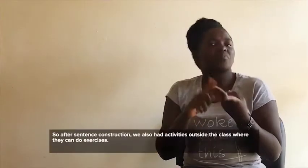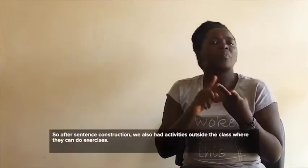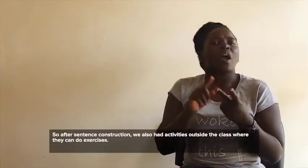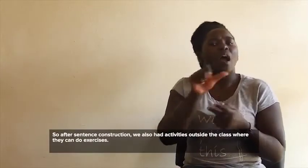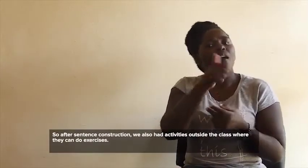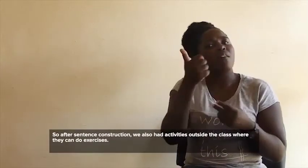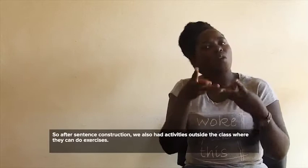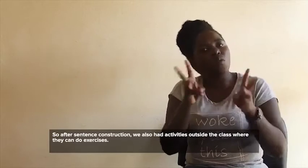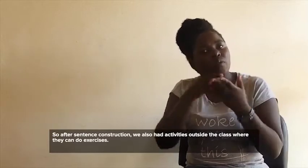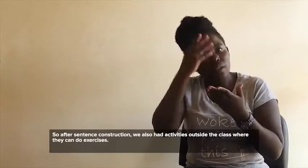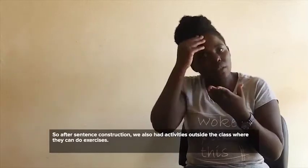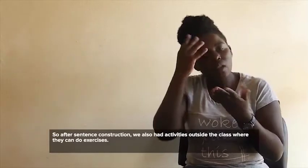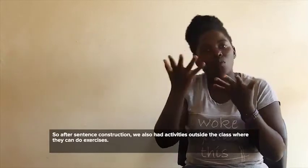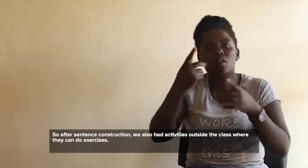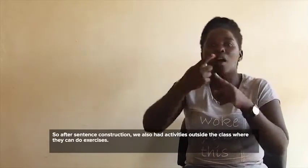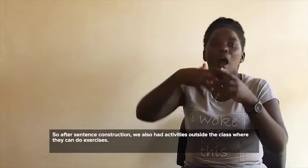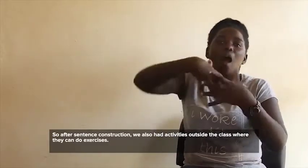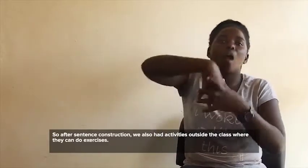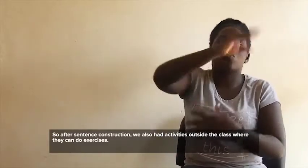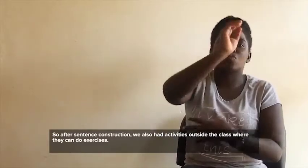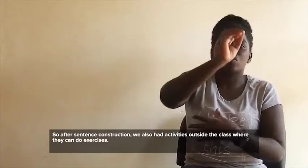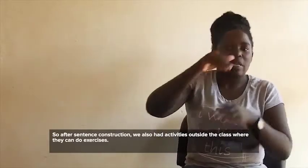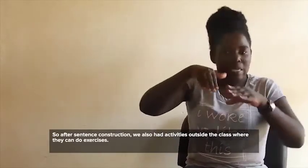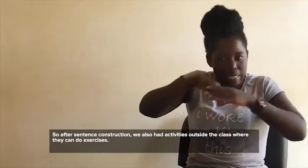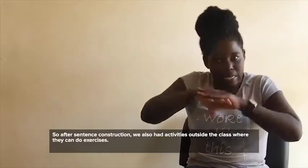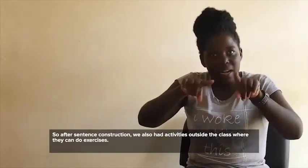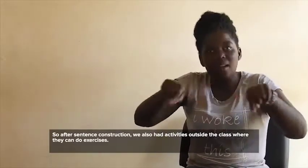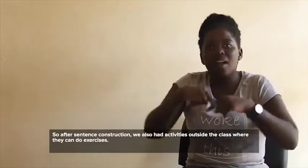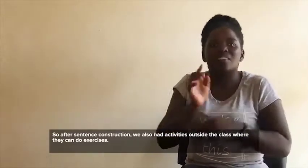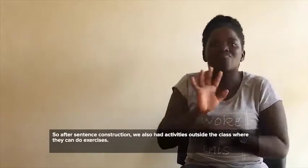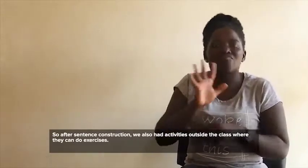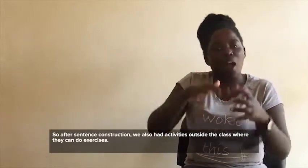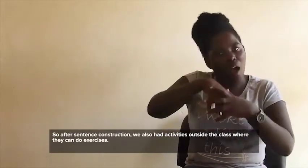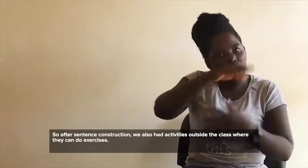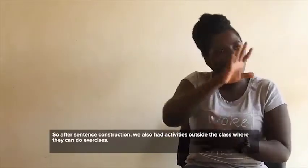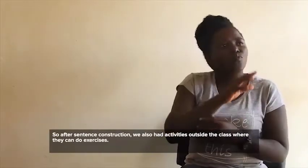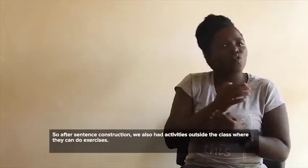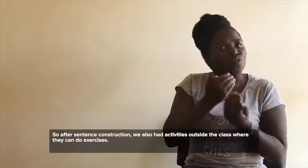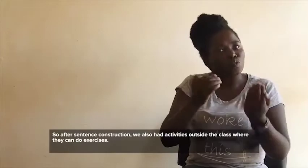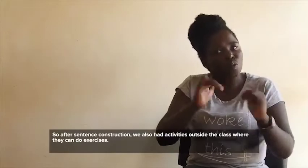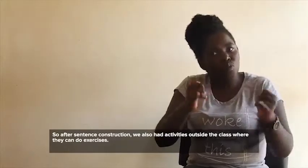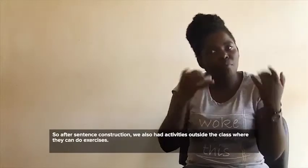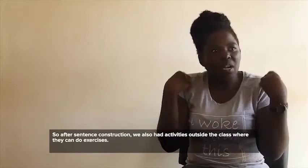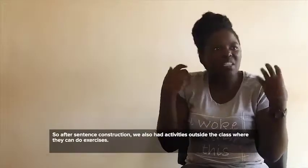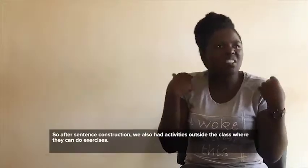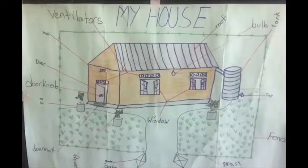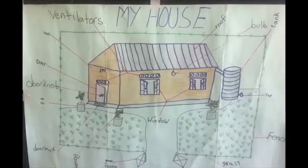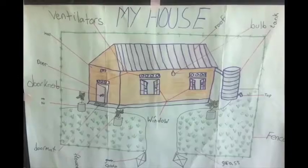so after sentence construction we also had activities outside the class where they can do exercises.